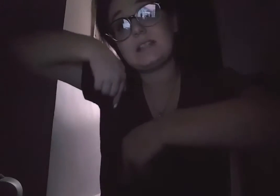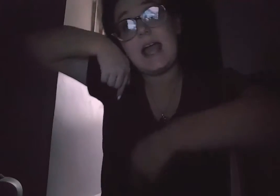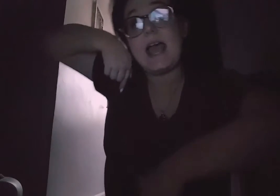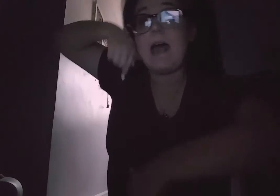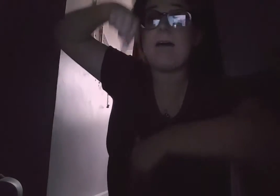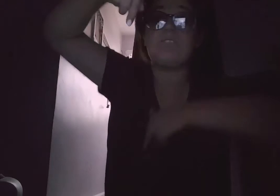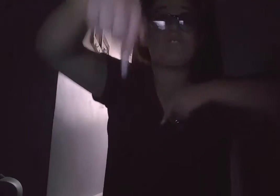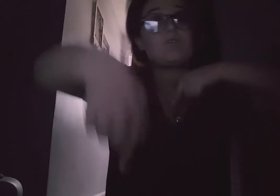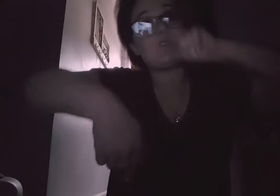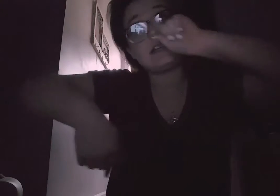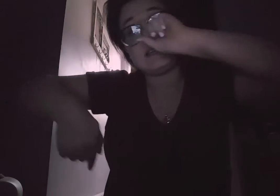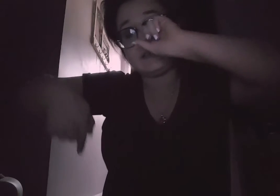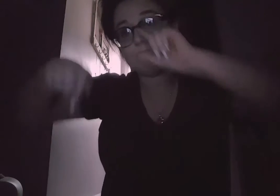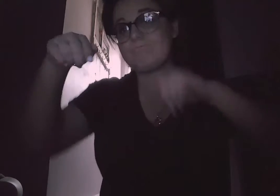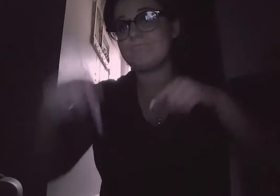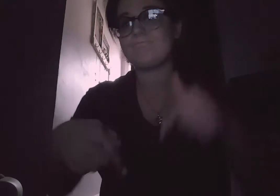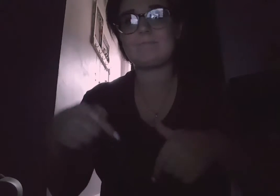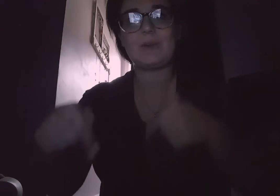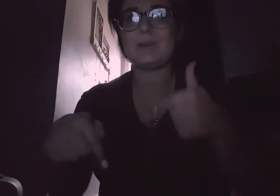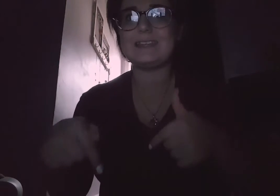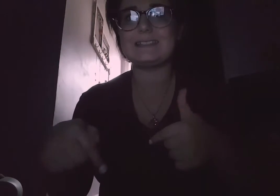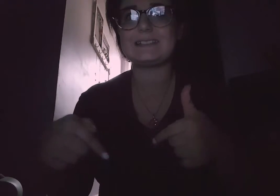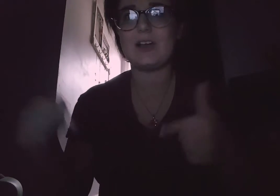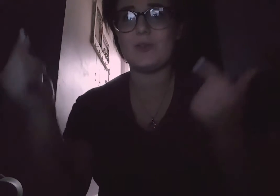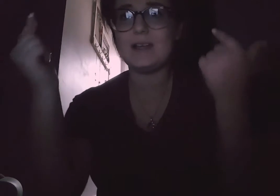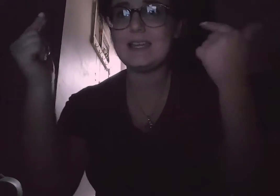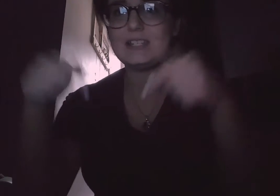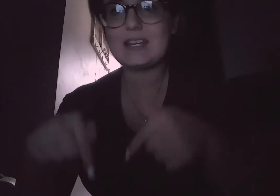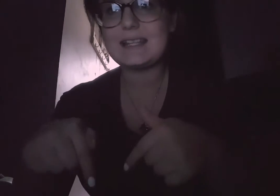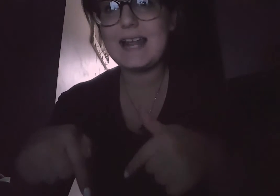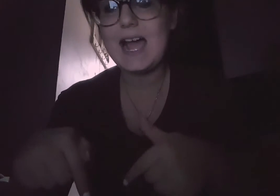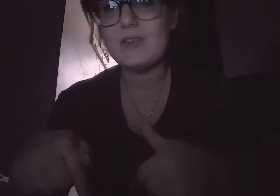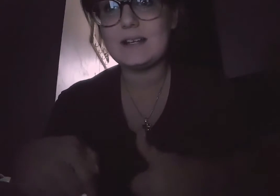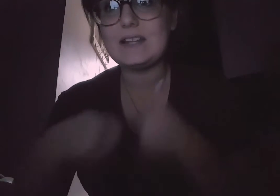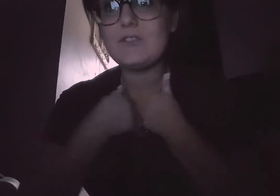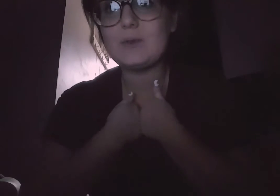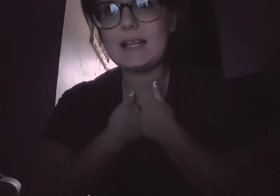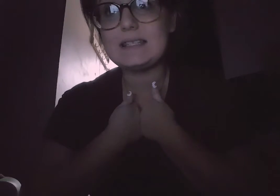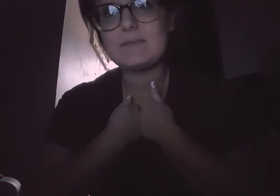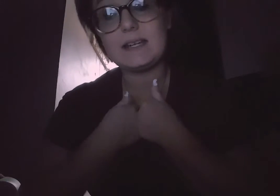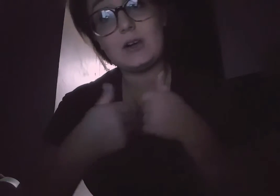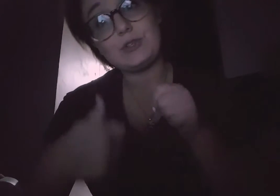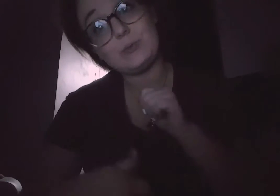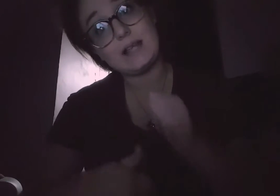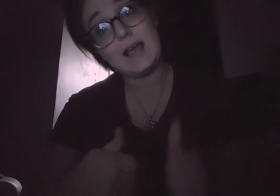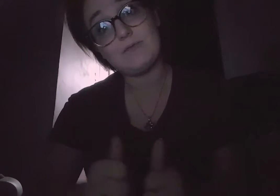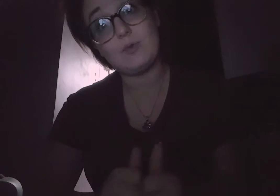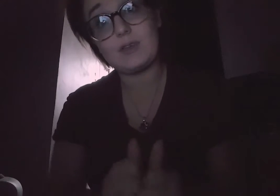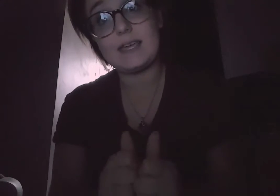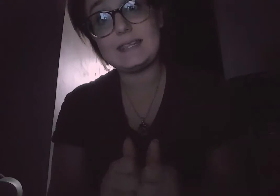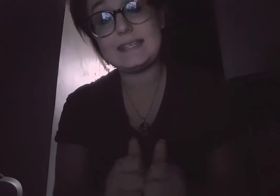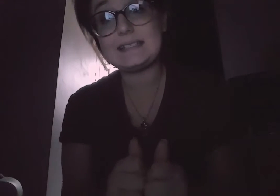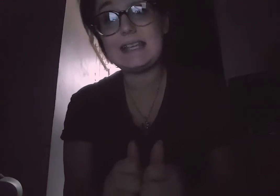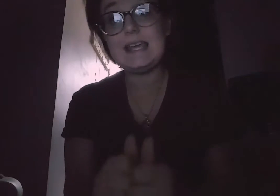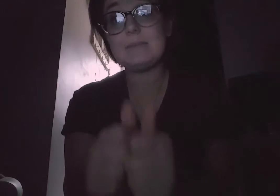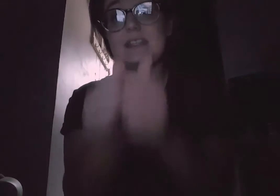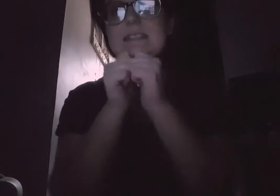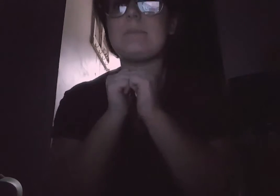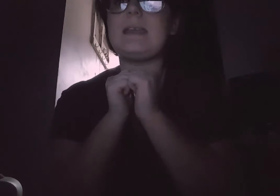every week. So, check that out. And if you like this video and you want to have more like this, please give me